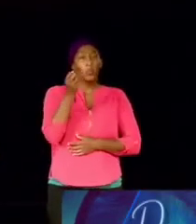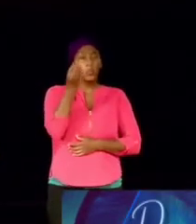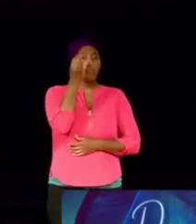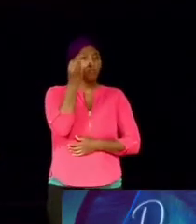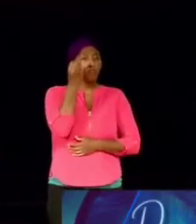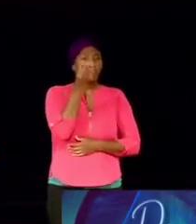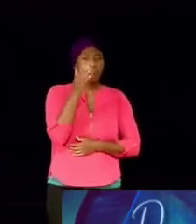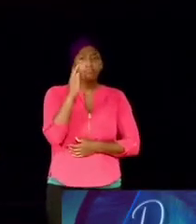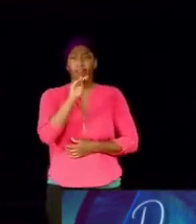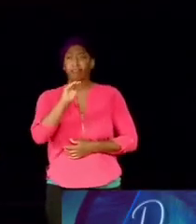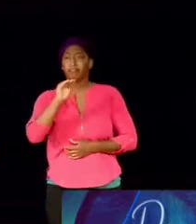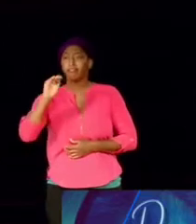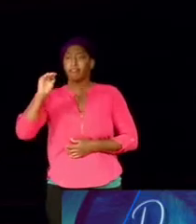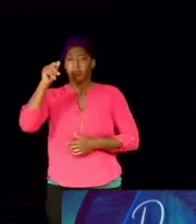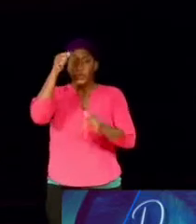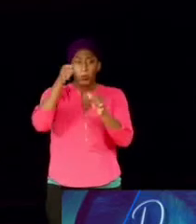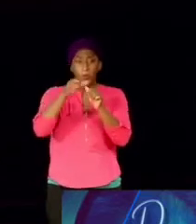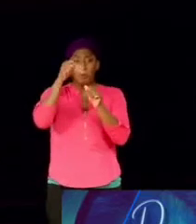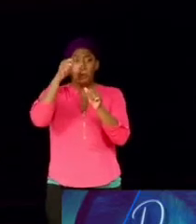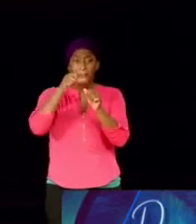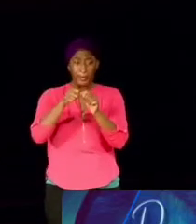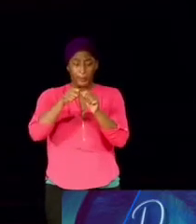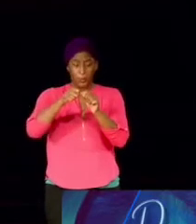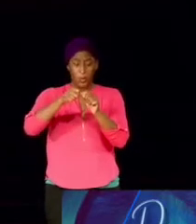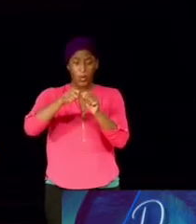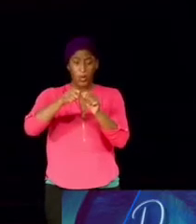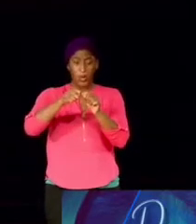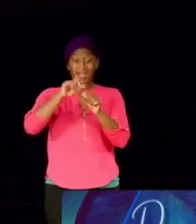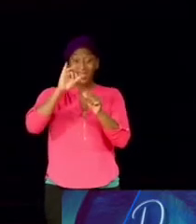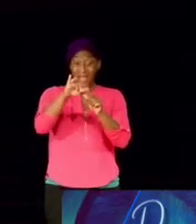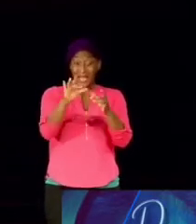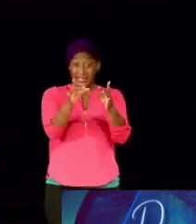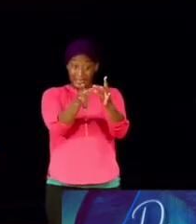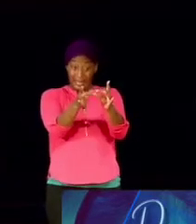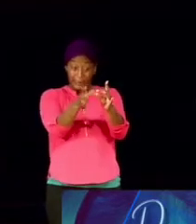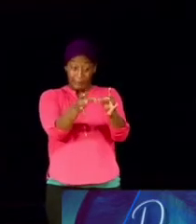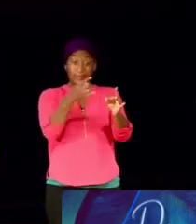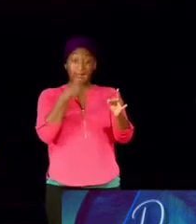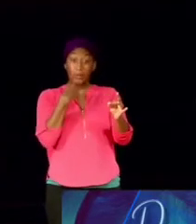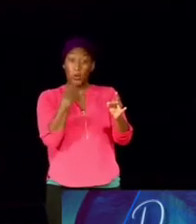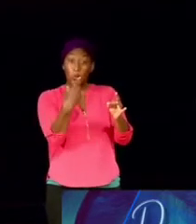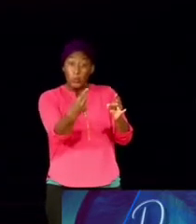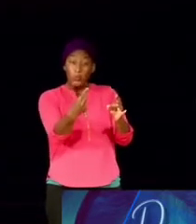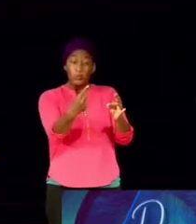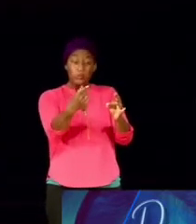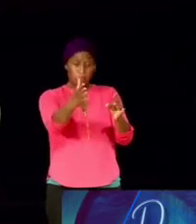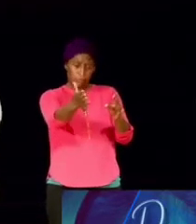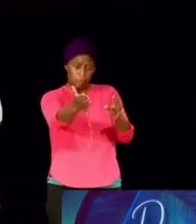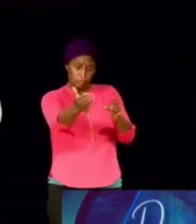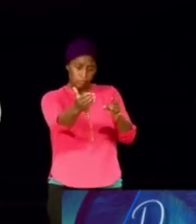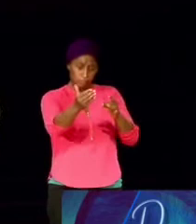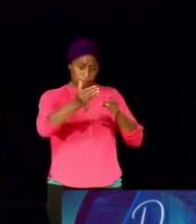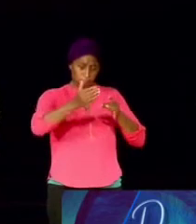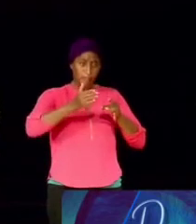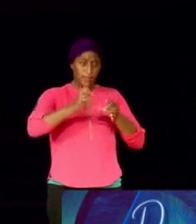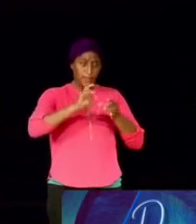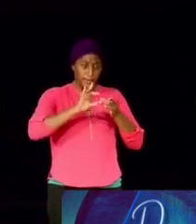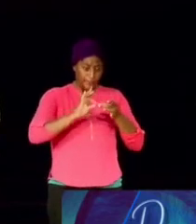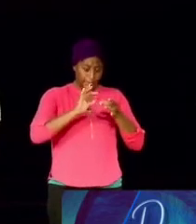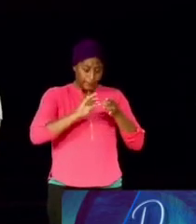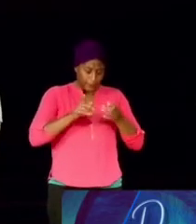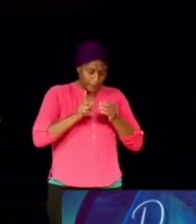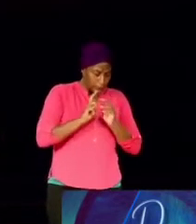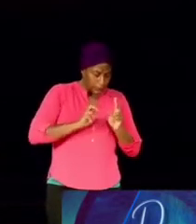recant and rework that statement. Because the Bible showed me something even